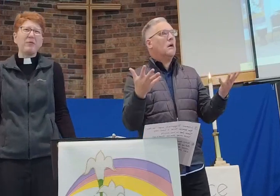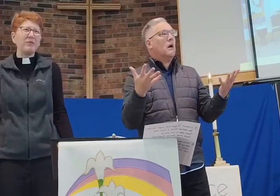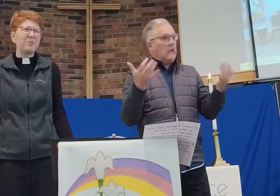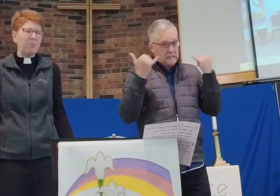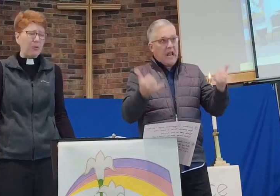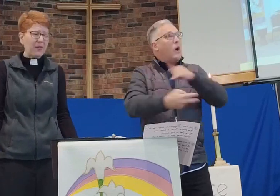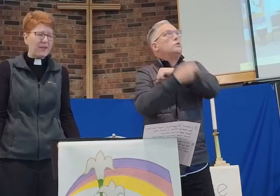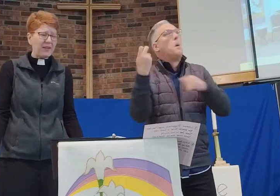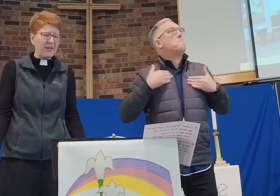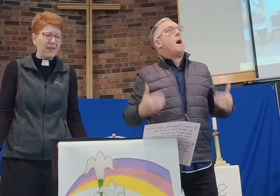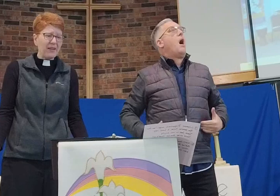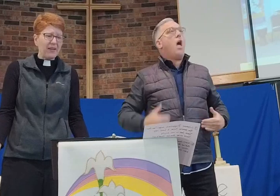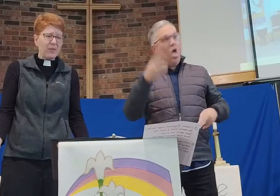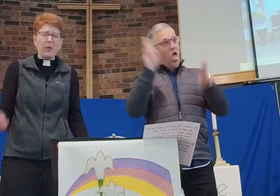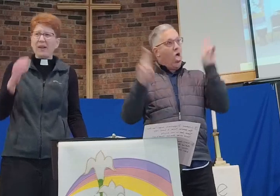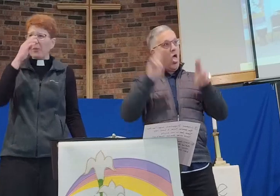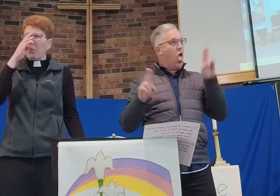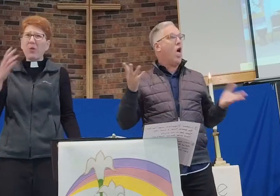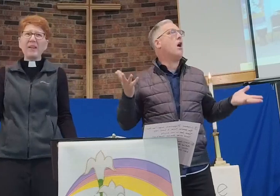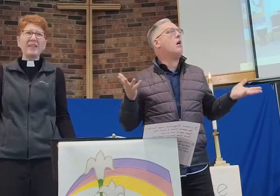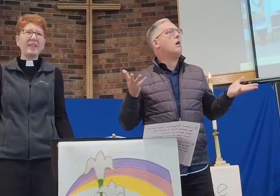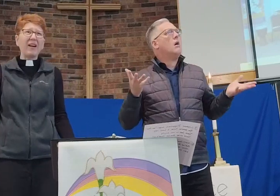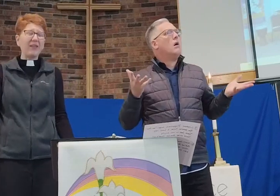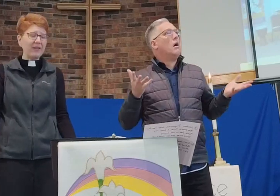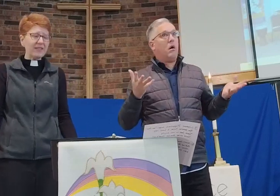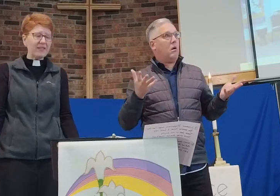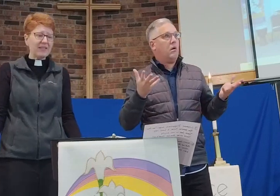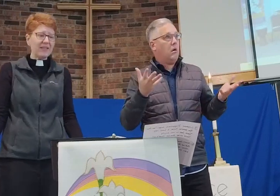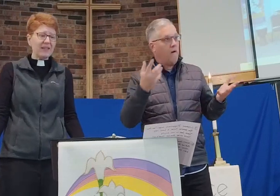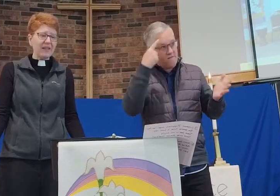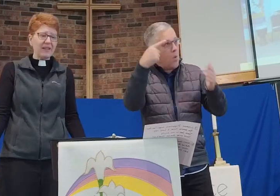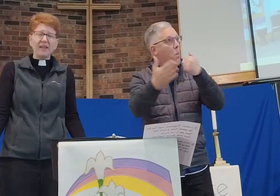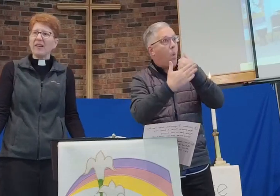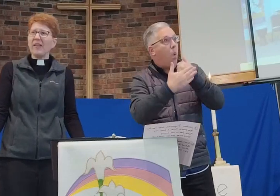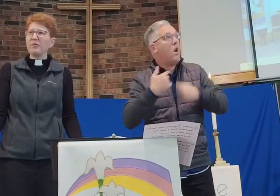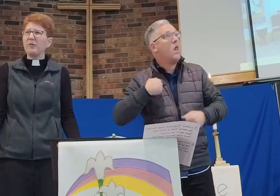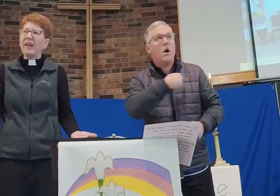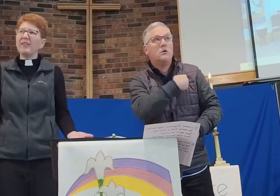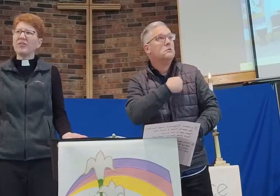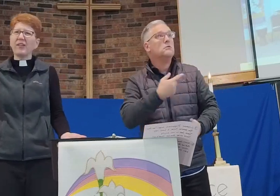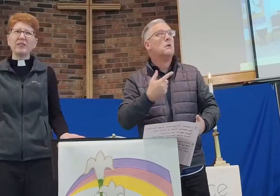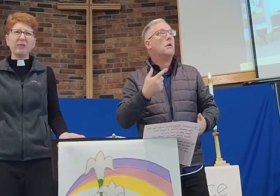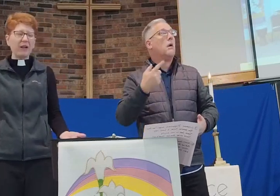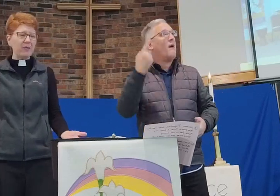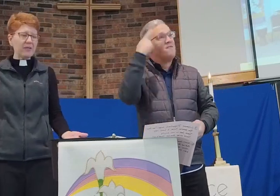for sport? What, as a warning to others? As revenge on his followers?